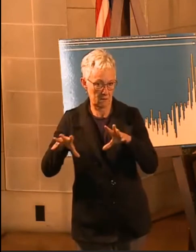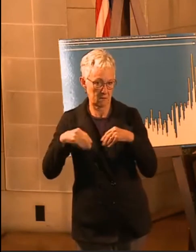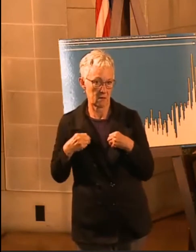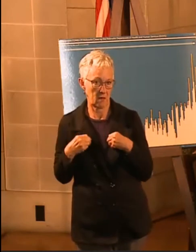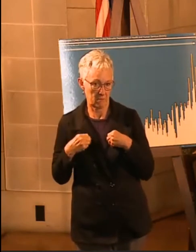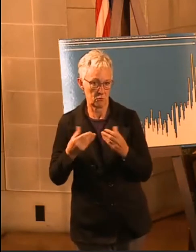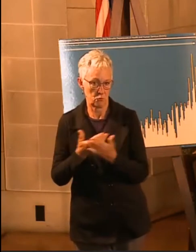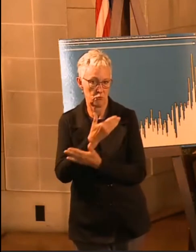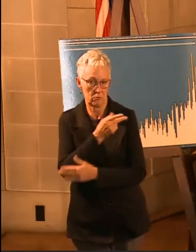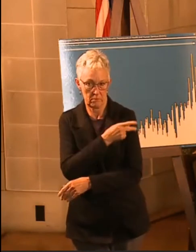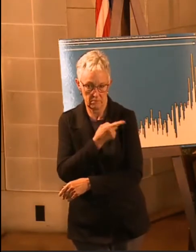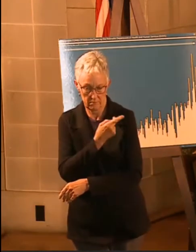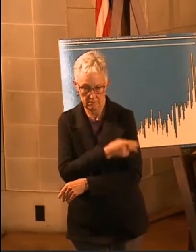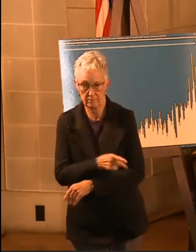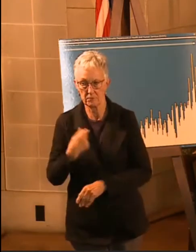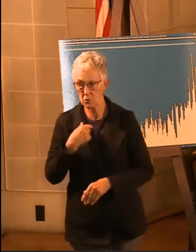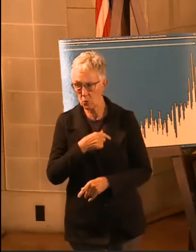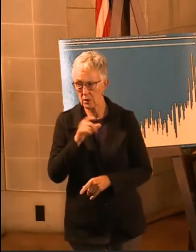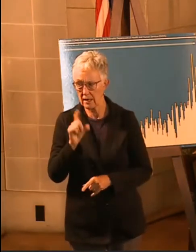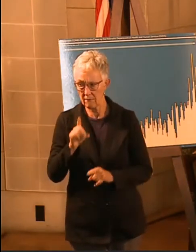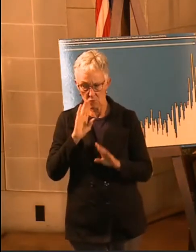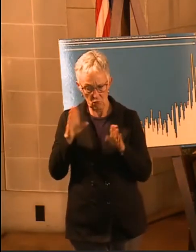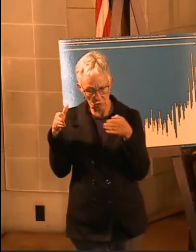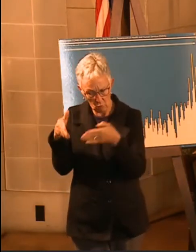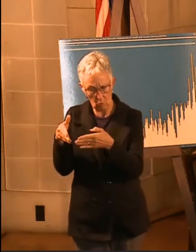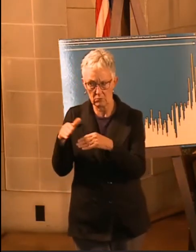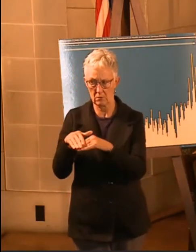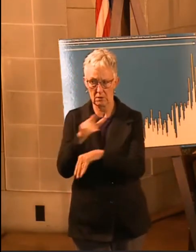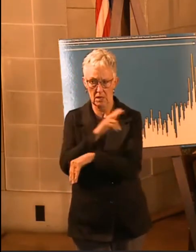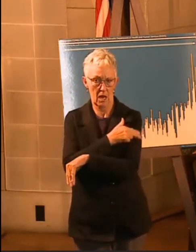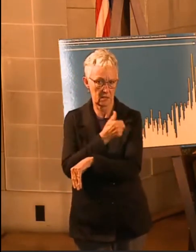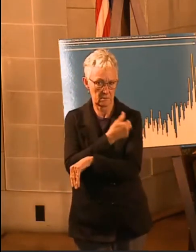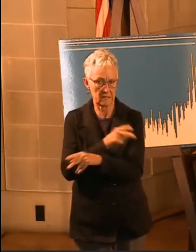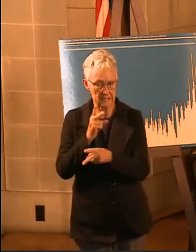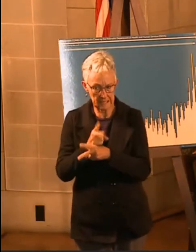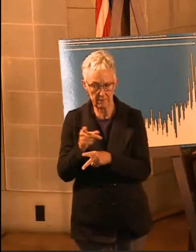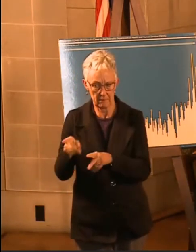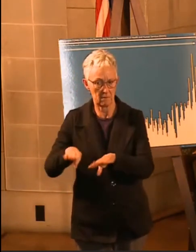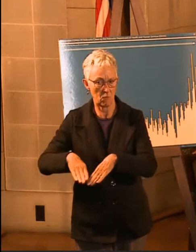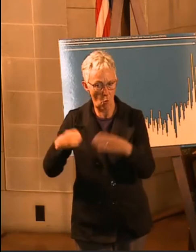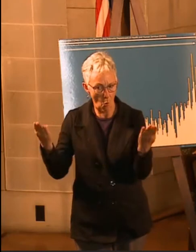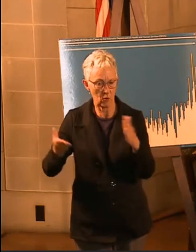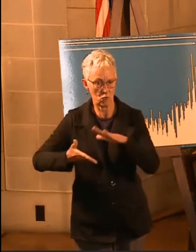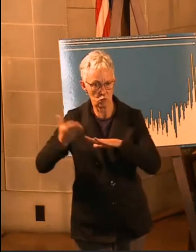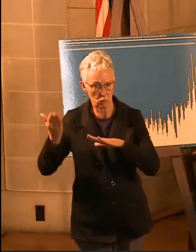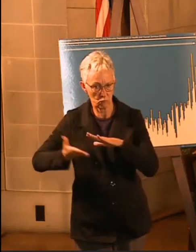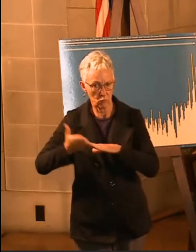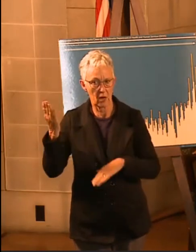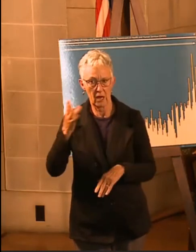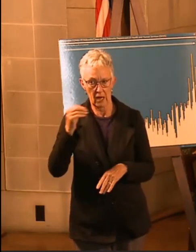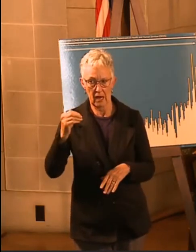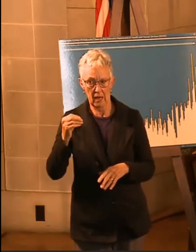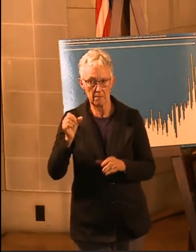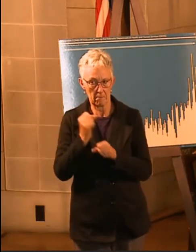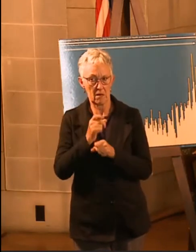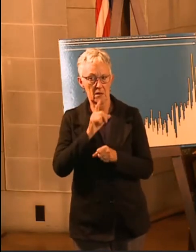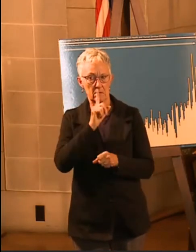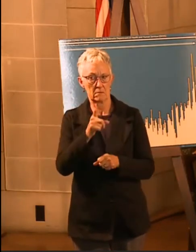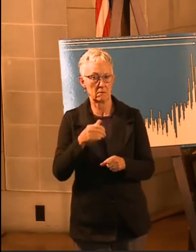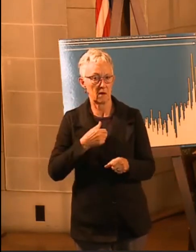maintain that hospital capacity, that we can provide that hospital bed, that ICU bed, and that ventilator to anybody who needs it when they need it.